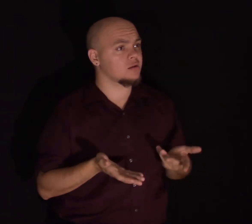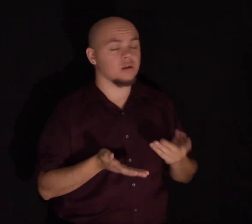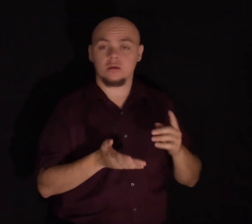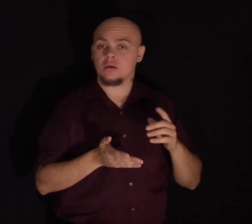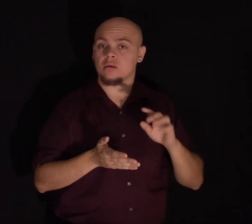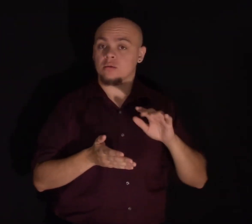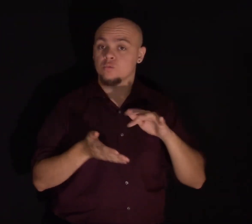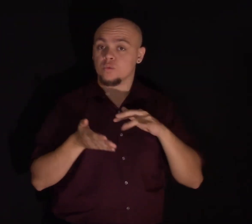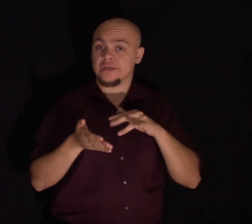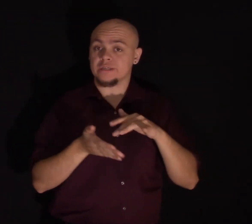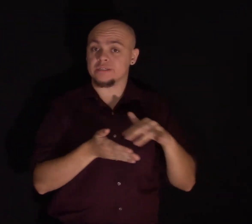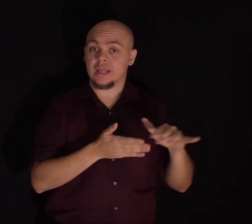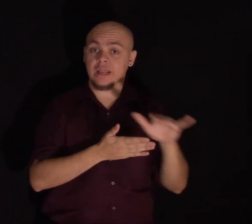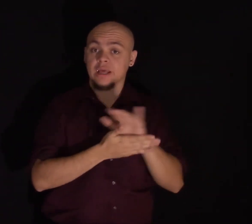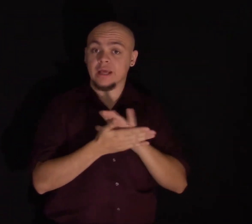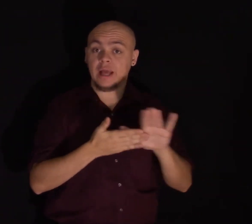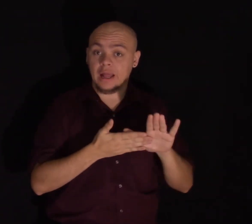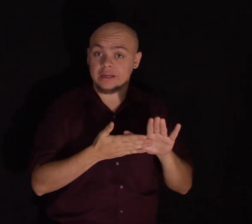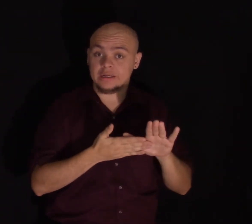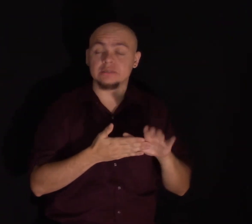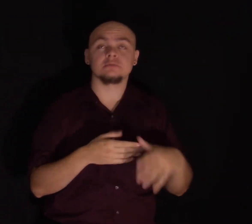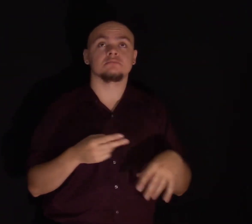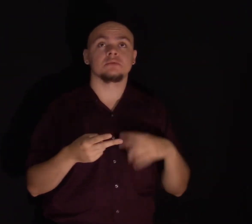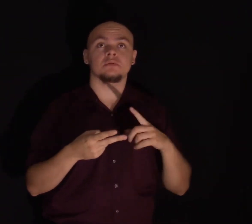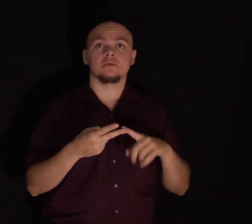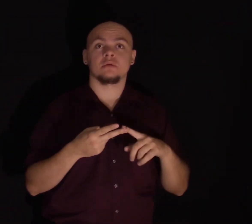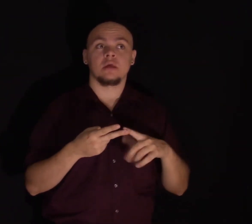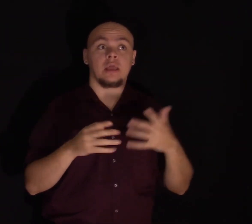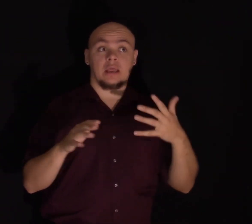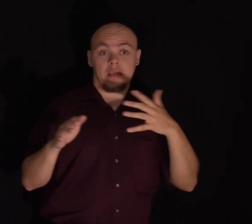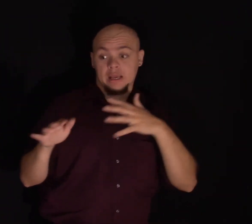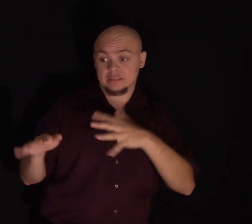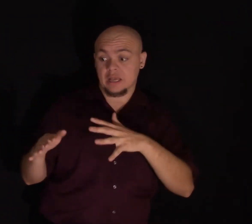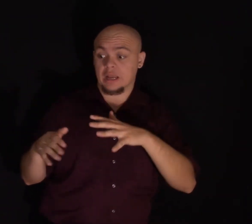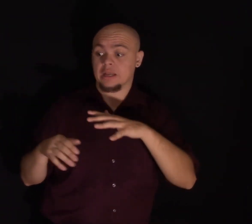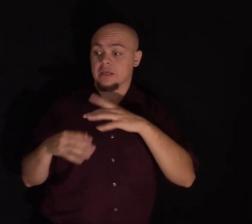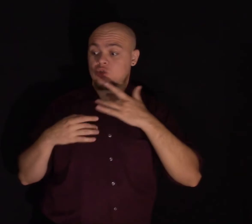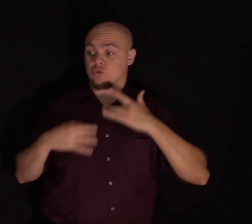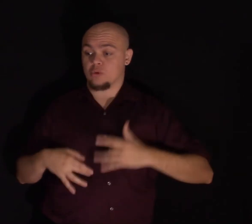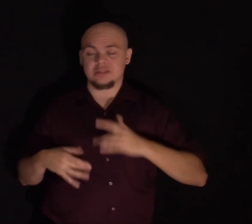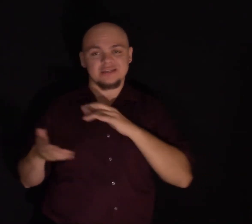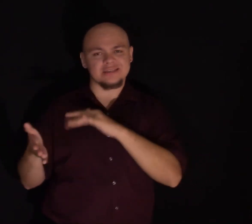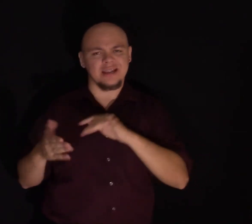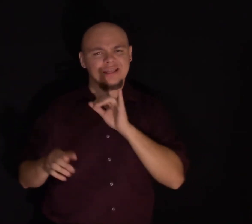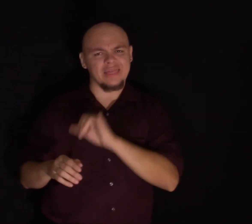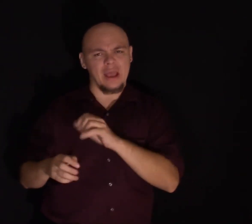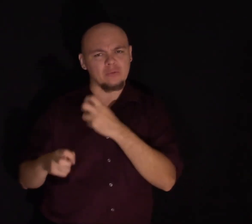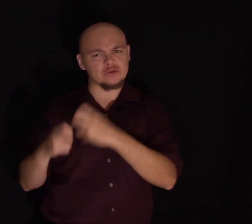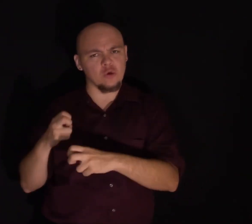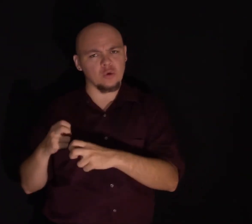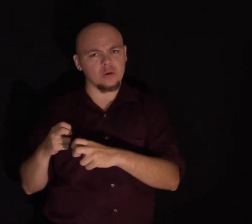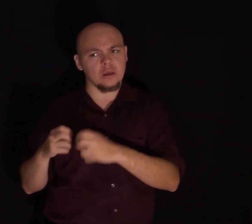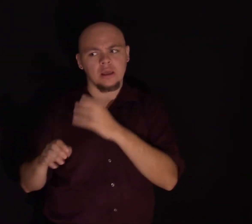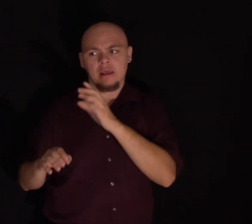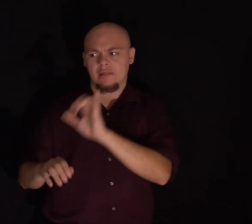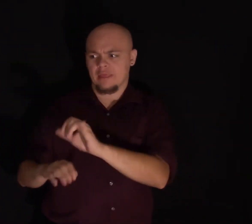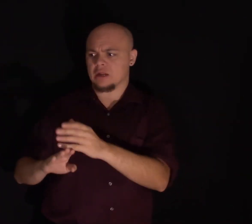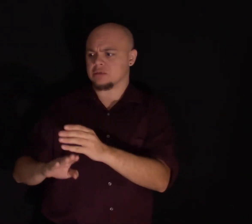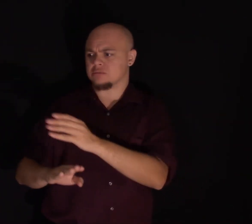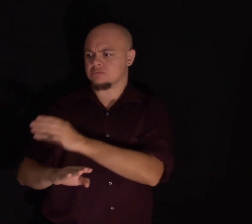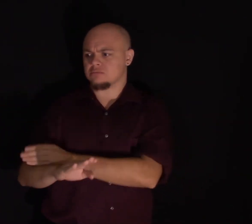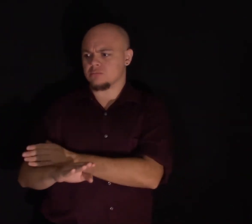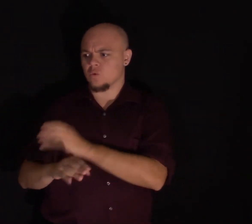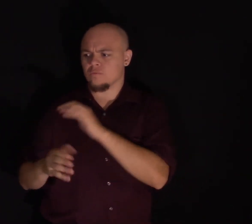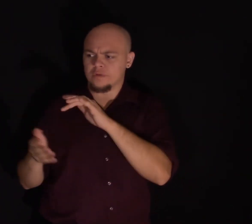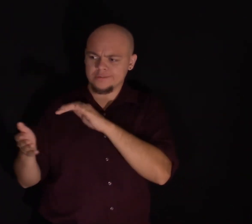to study kindness, when we first began to study anxiety and depression, that was hard too, and we've made some progress in